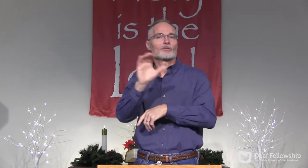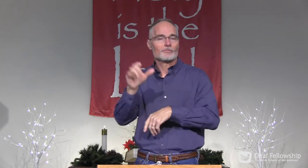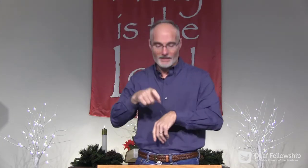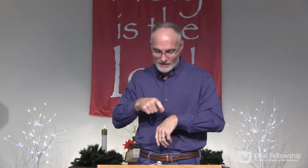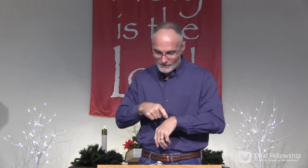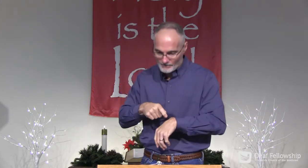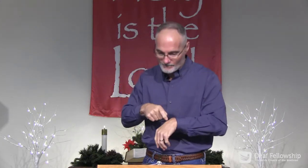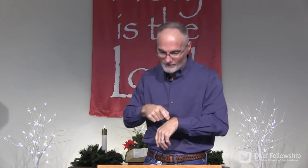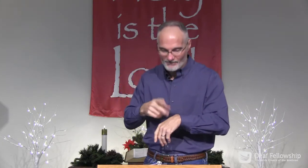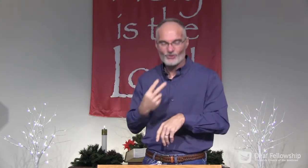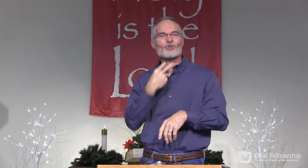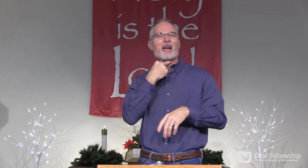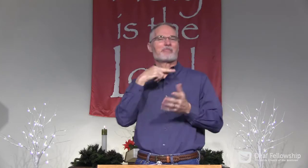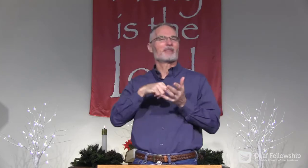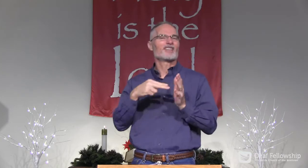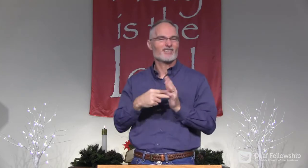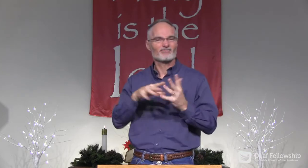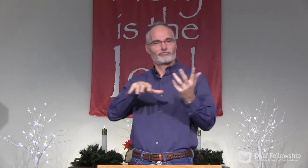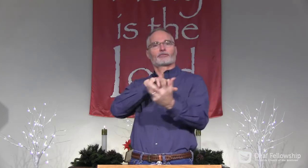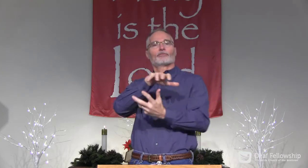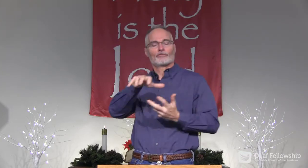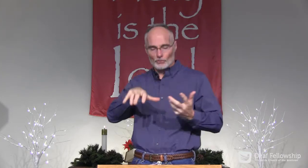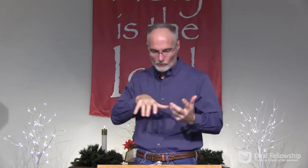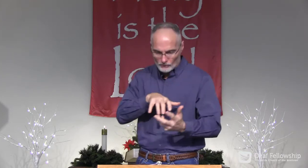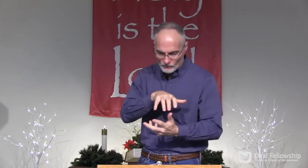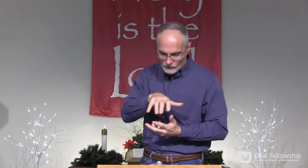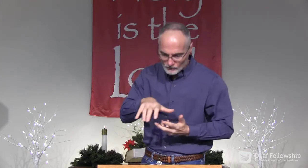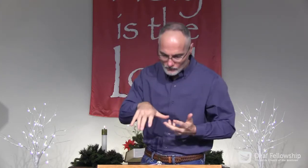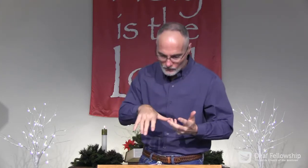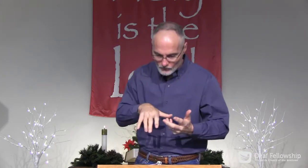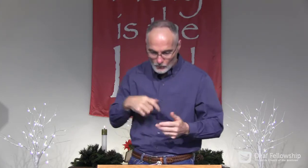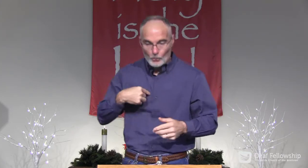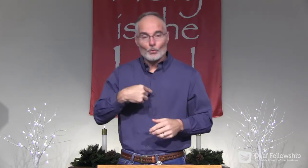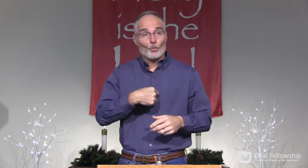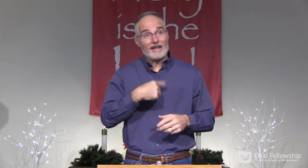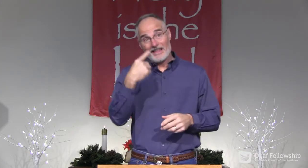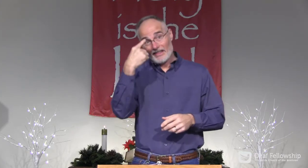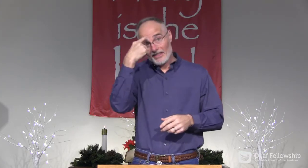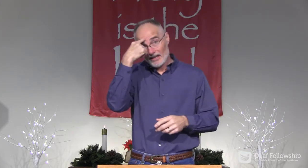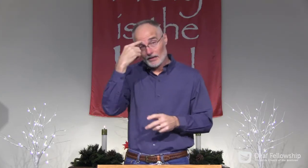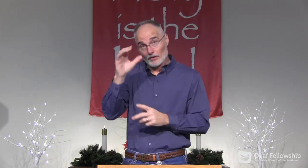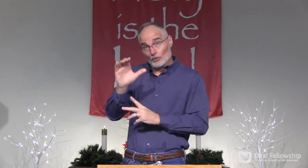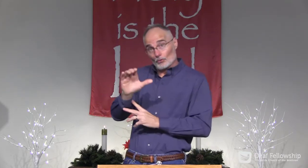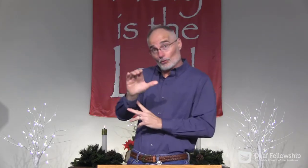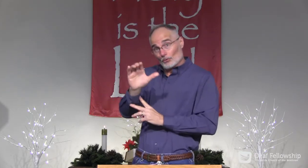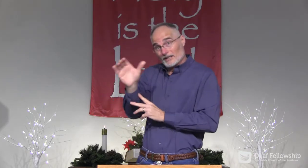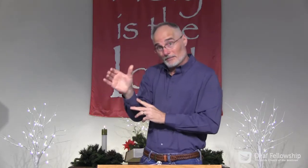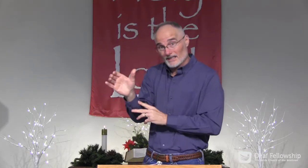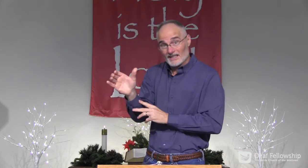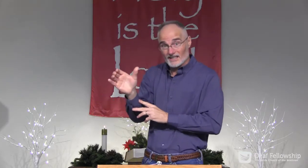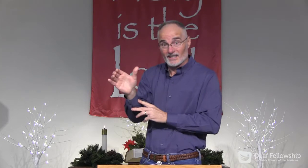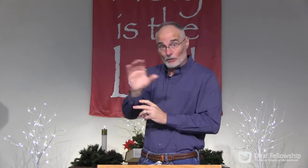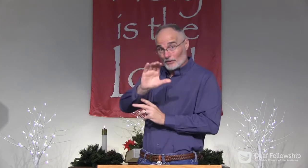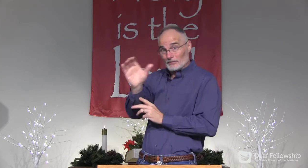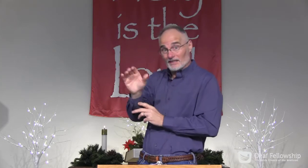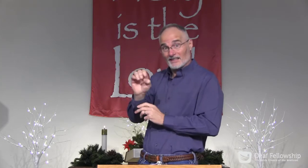fall into a trap at Christmastime. A trap of confusion. A trap of